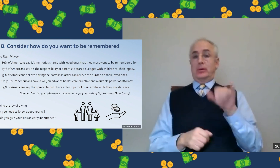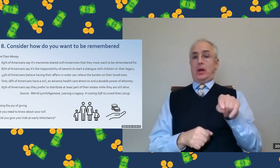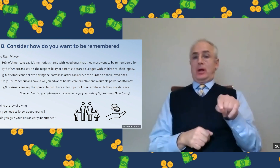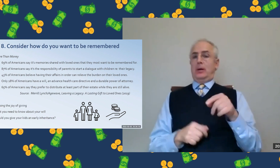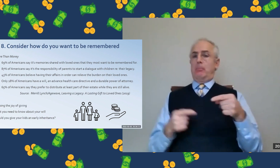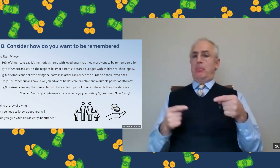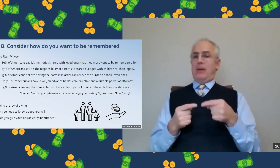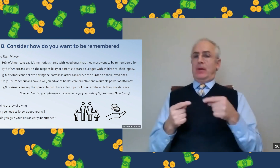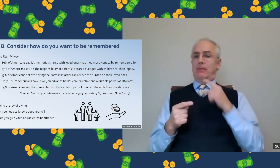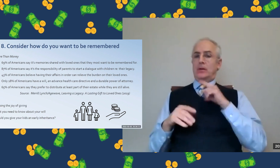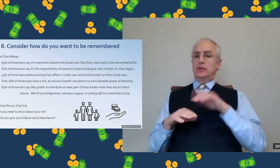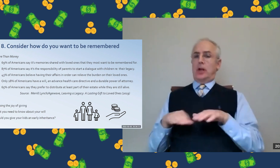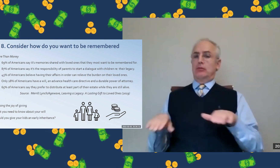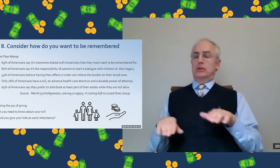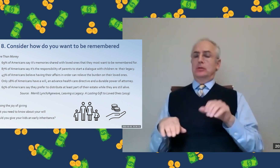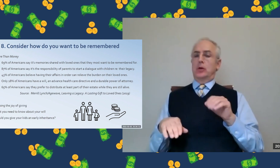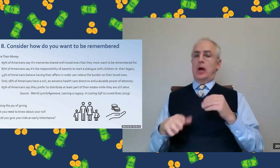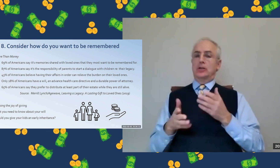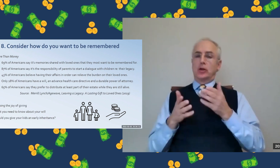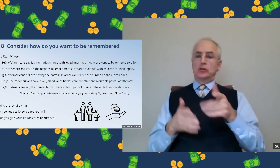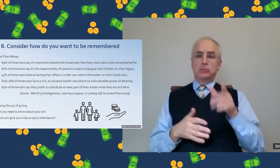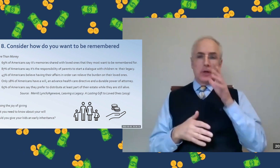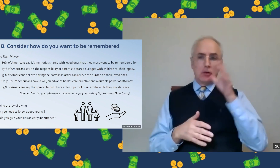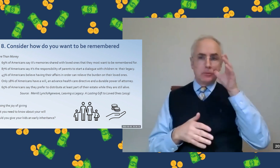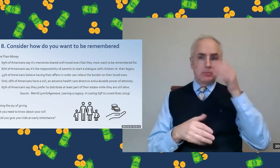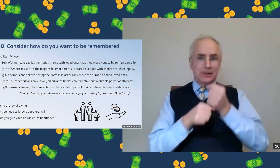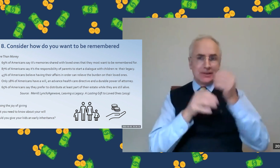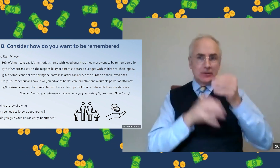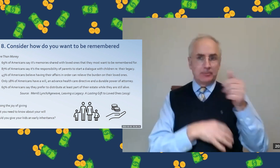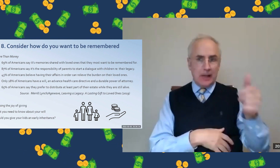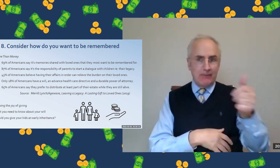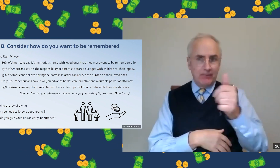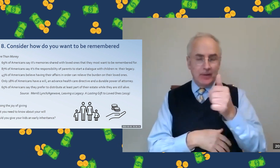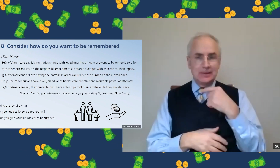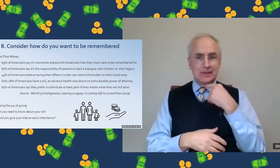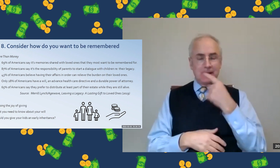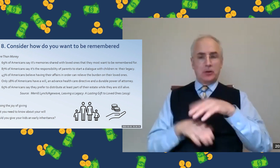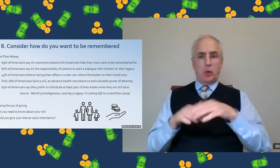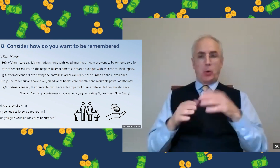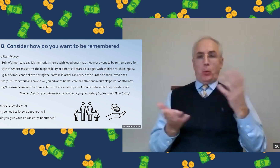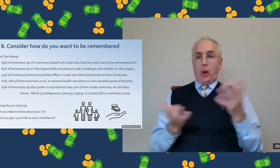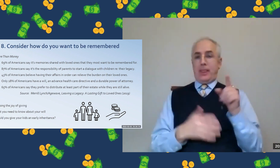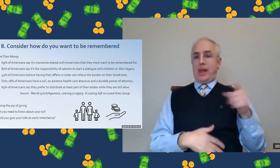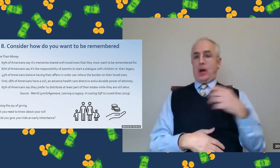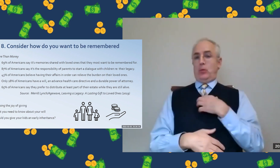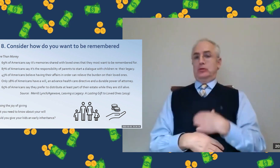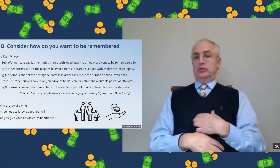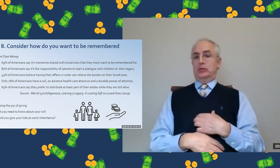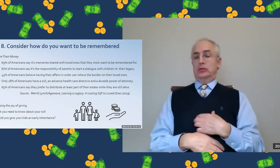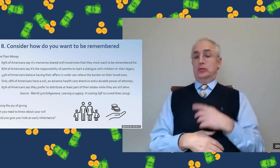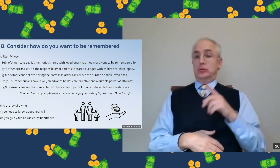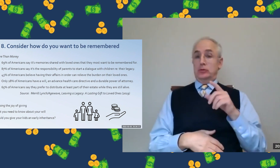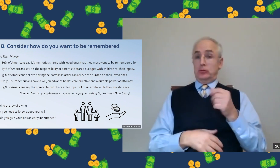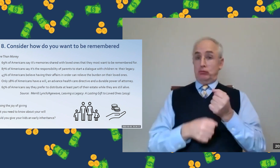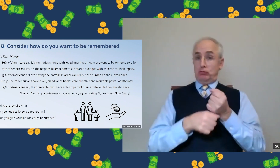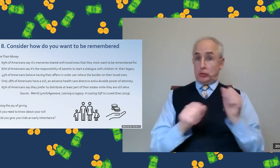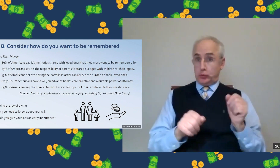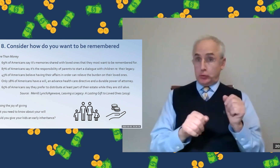you know, what should we do? Is this a DNR situation? Do we move forward? It can be